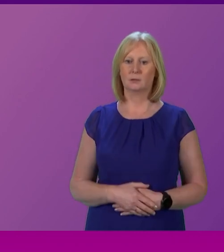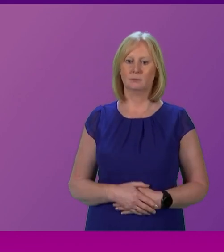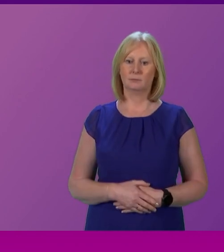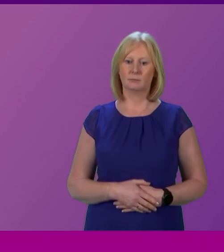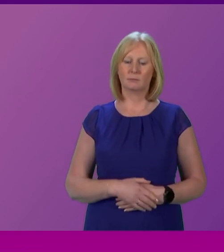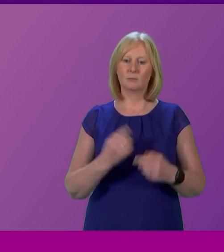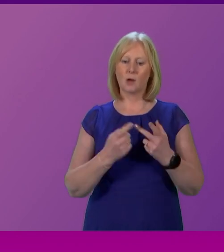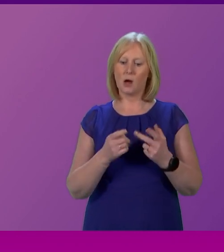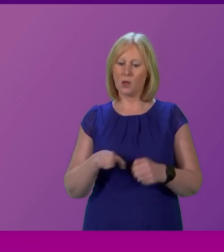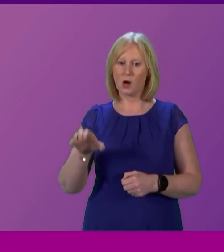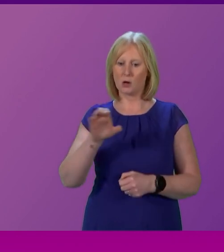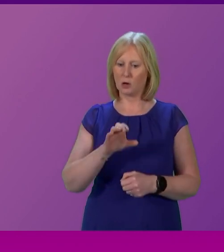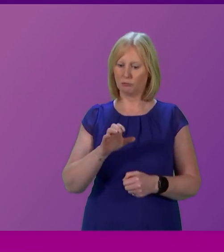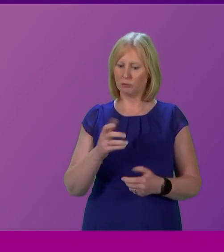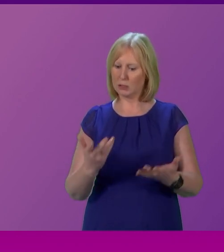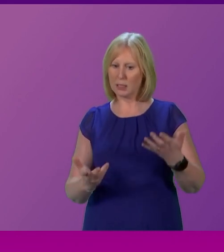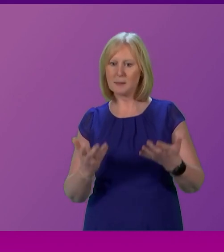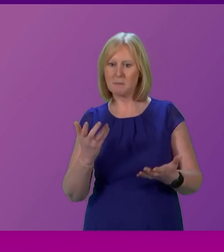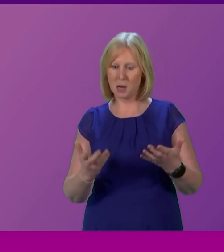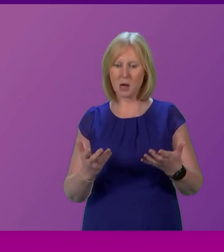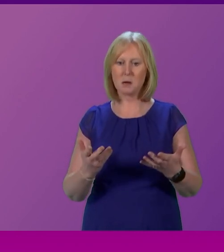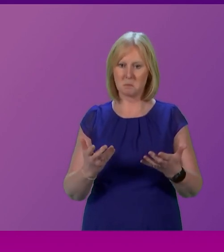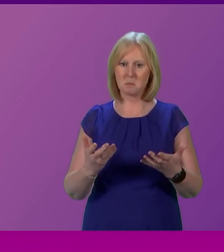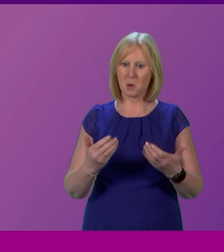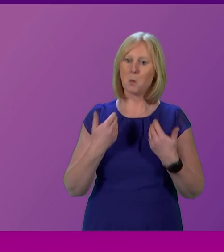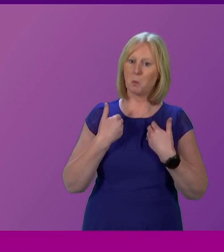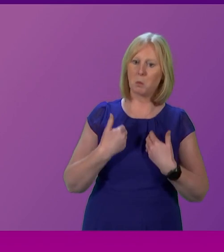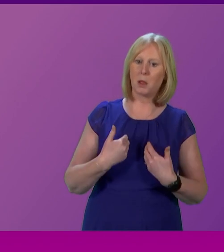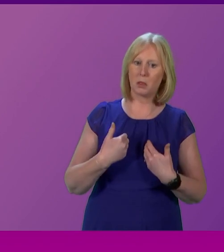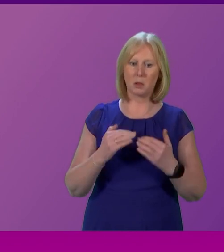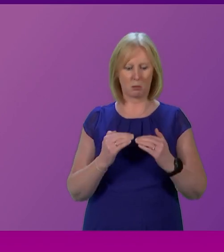Scotland are wealthier, have lower income inequality,